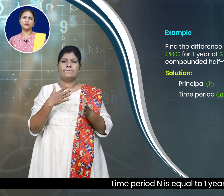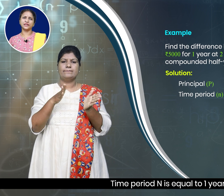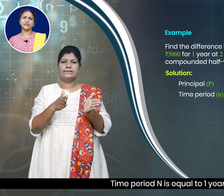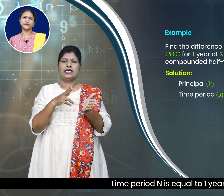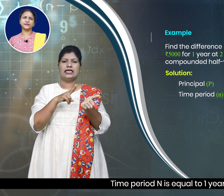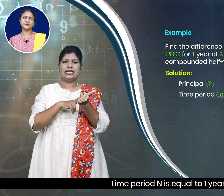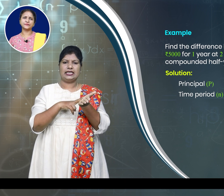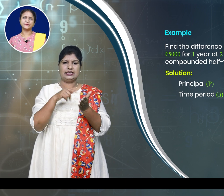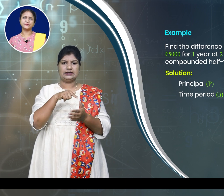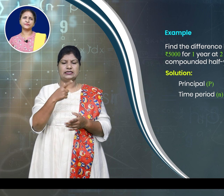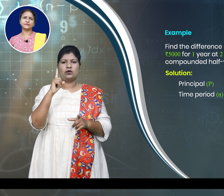1 year.